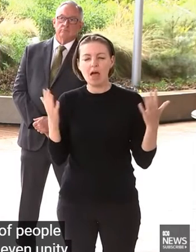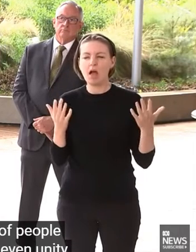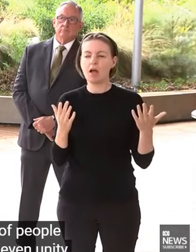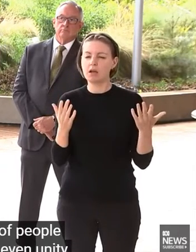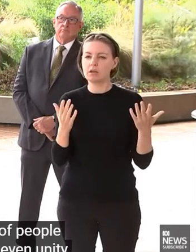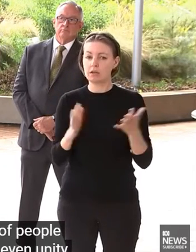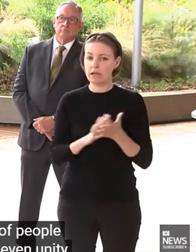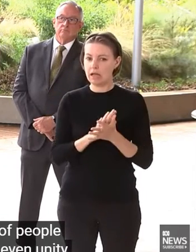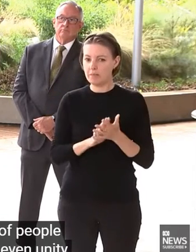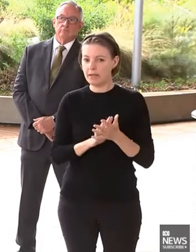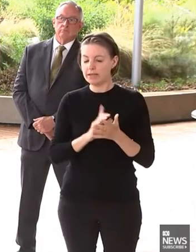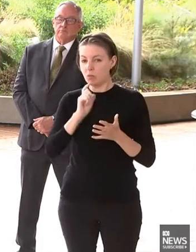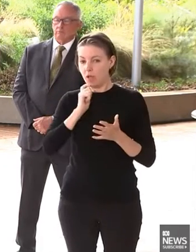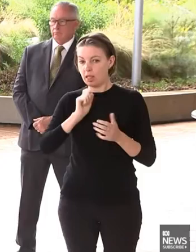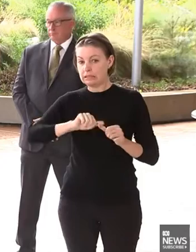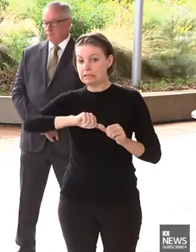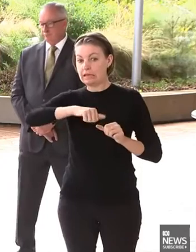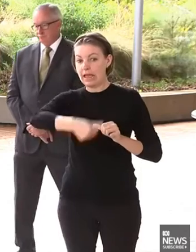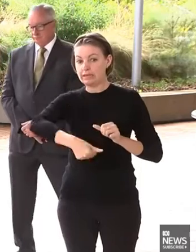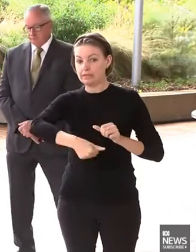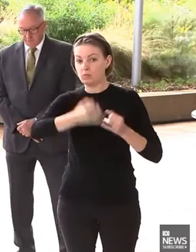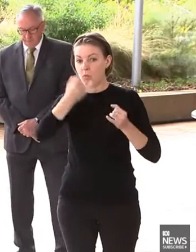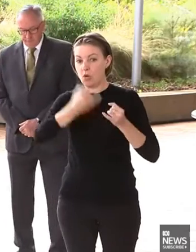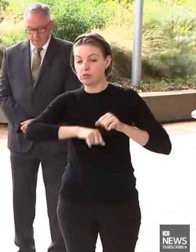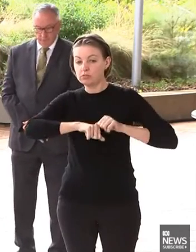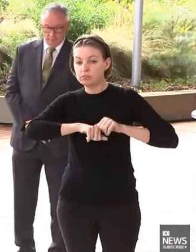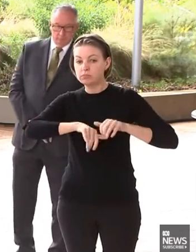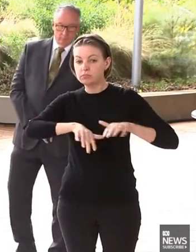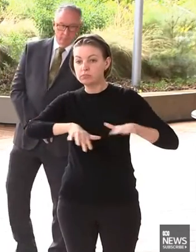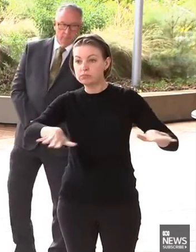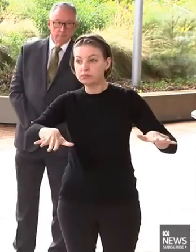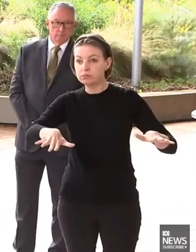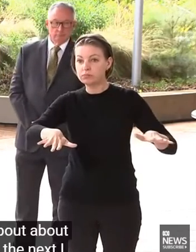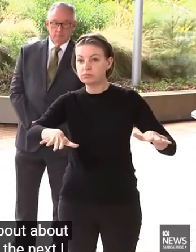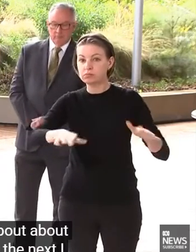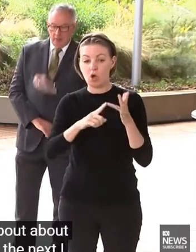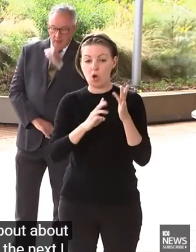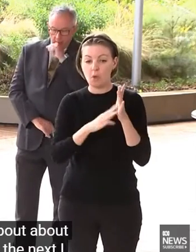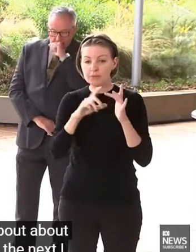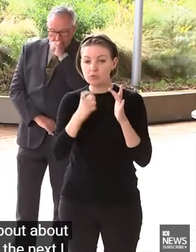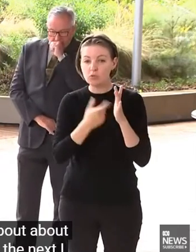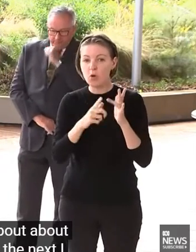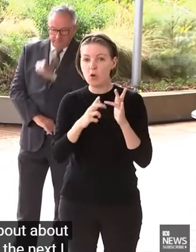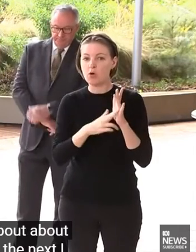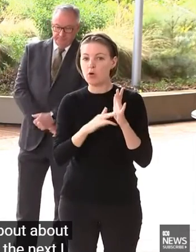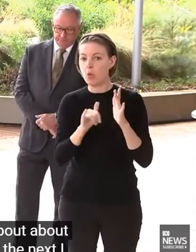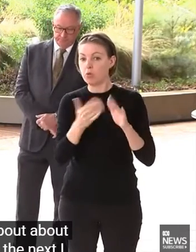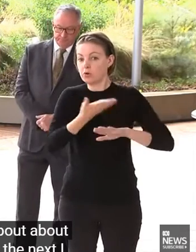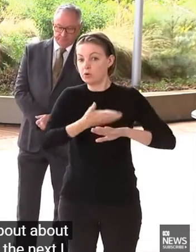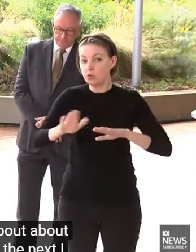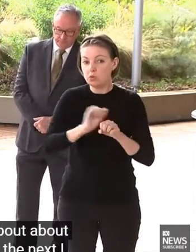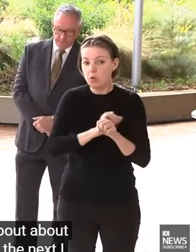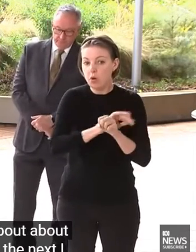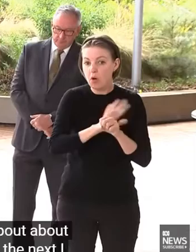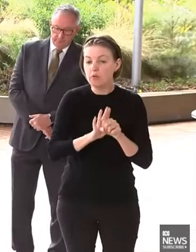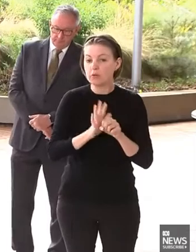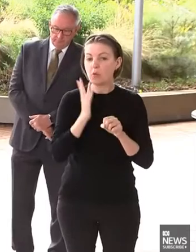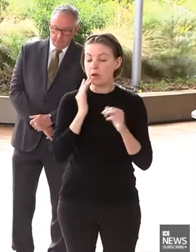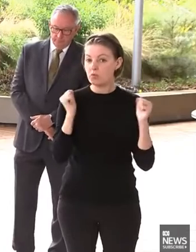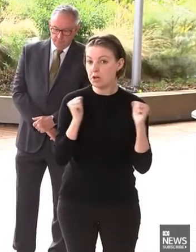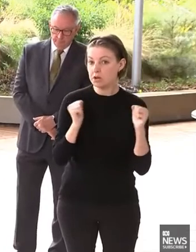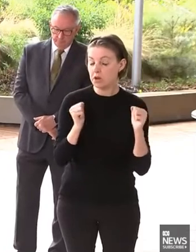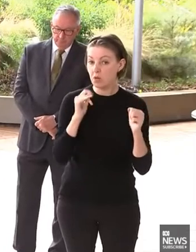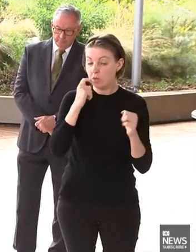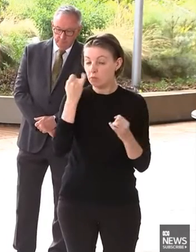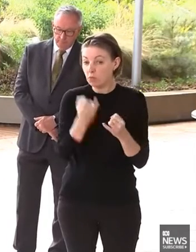or the next barrier coming through? I think we will... The future is difficult